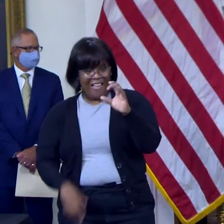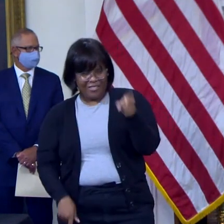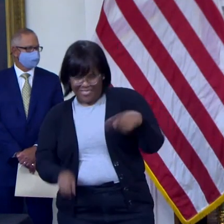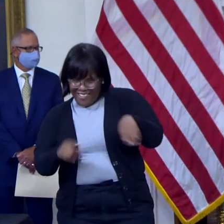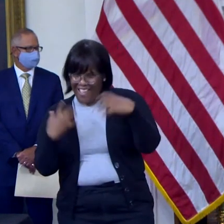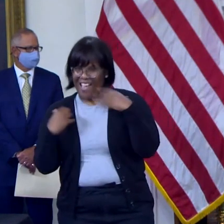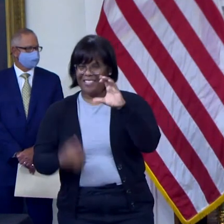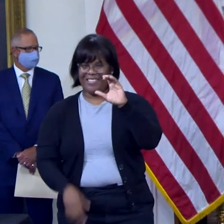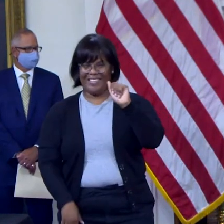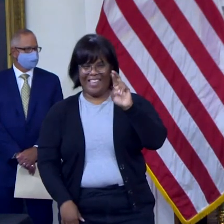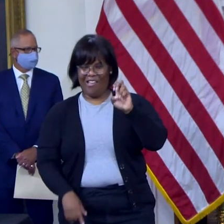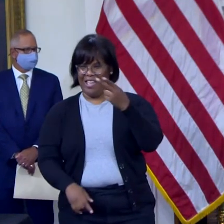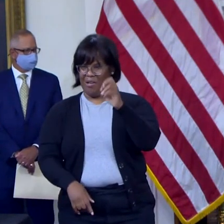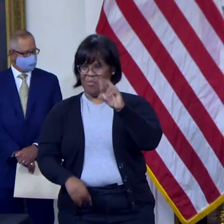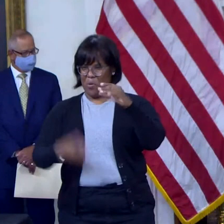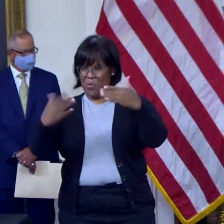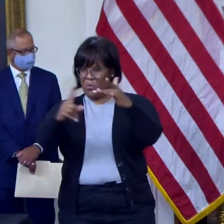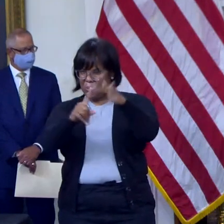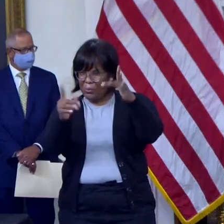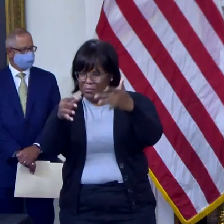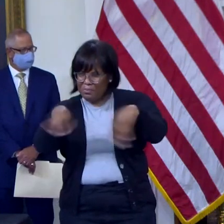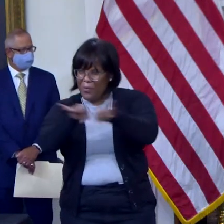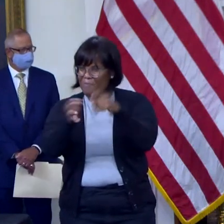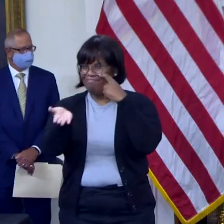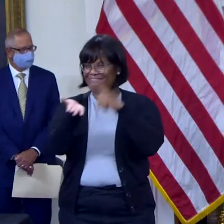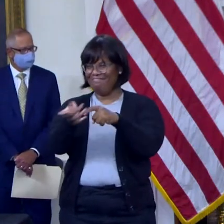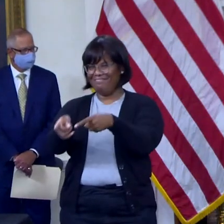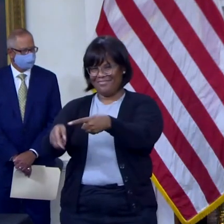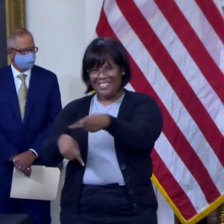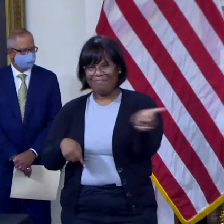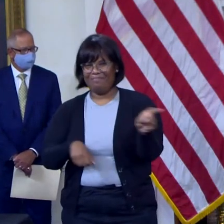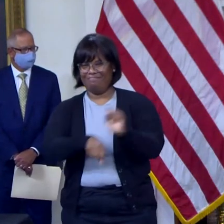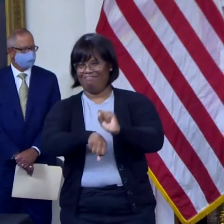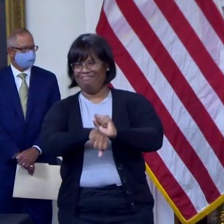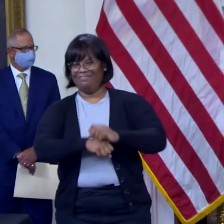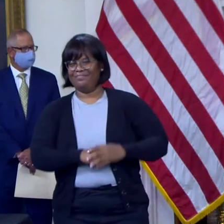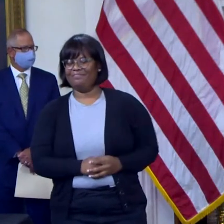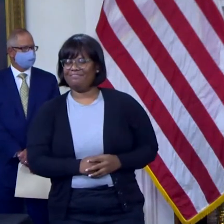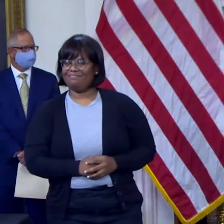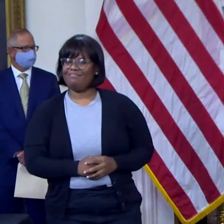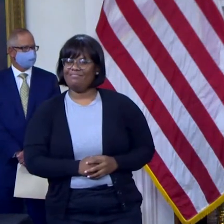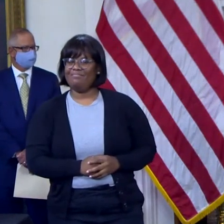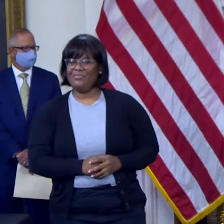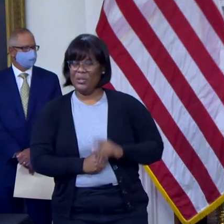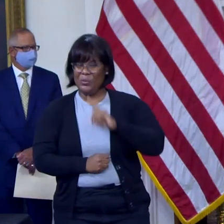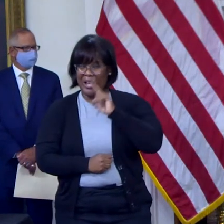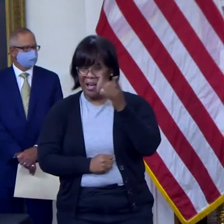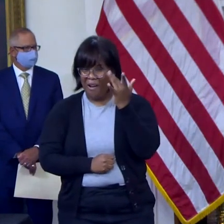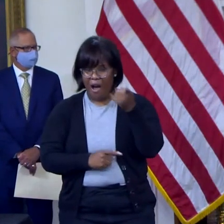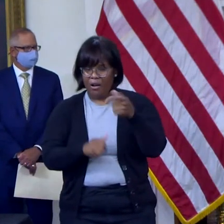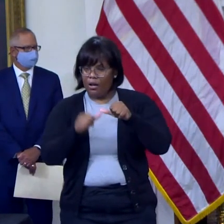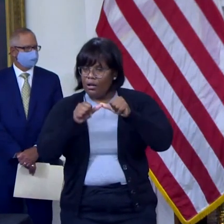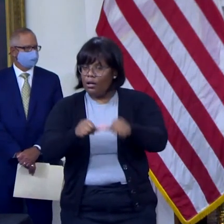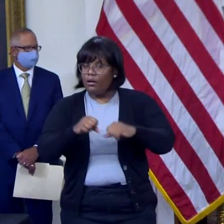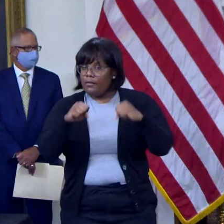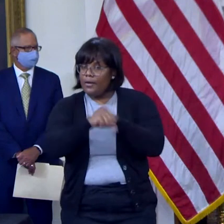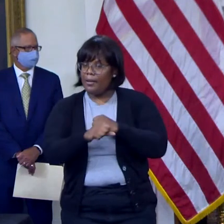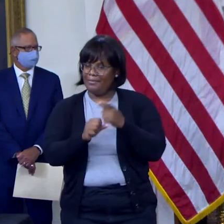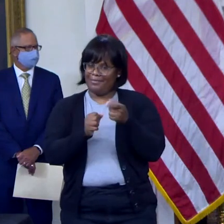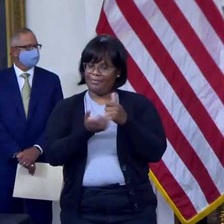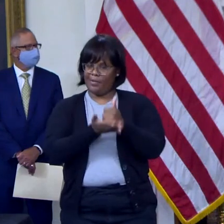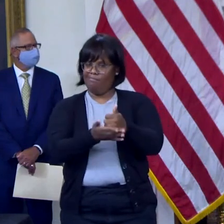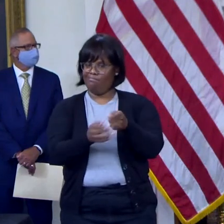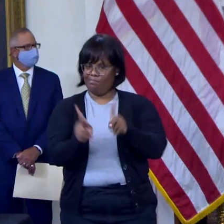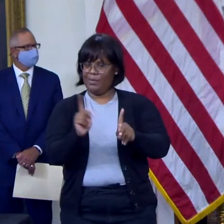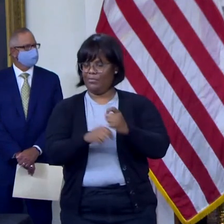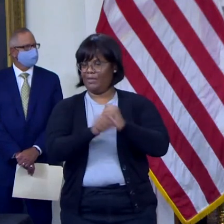time with their families, and even their own personal safety to save the lives of Marylanders. And so to all of our health care